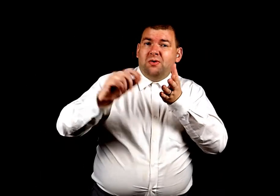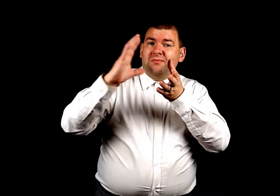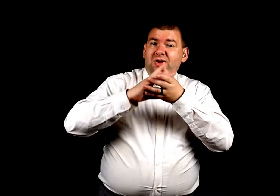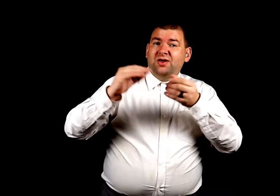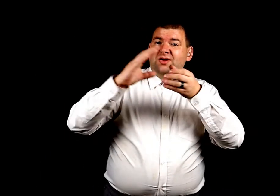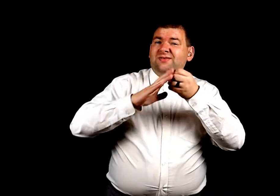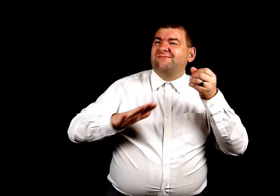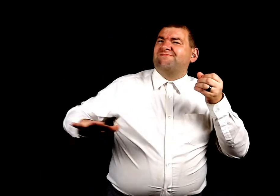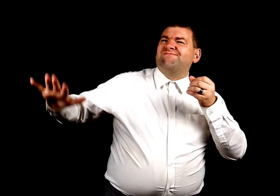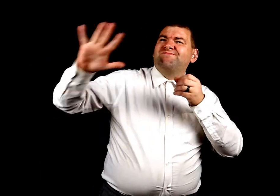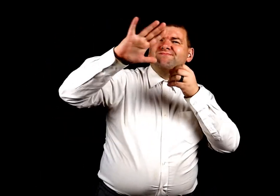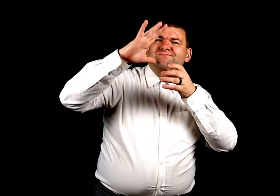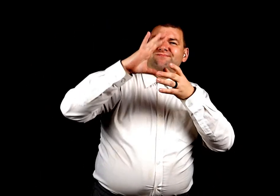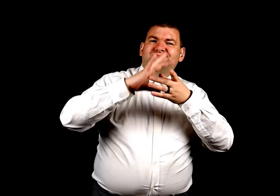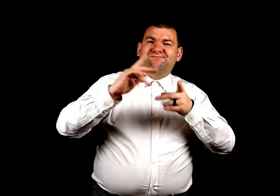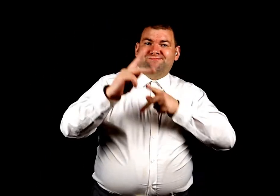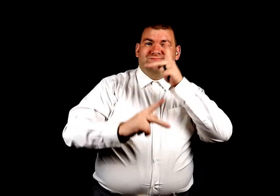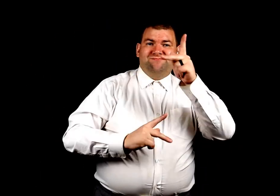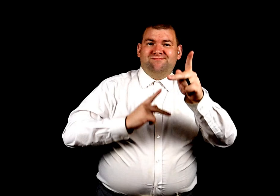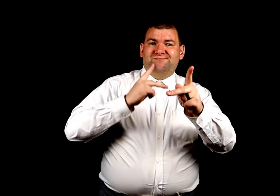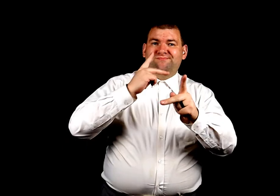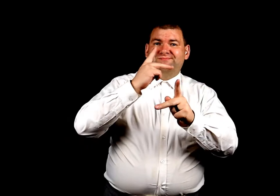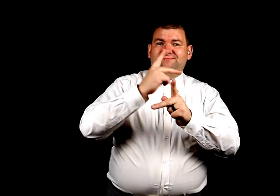of a different kind